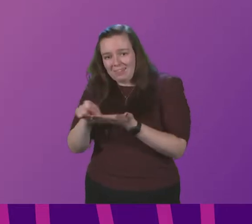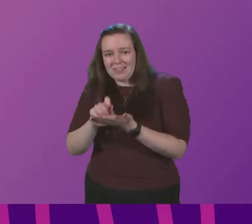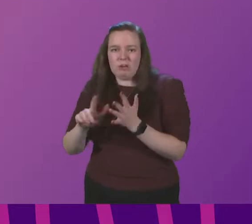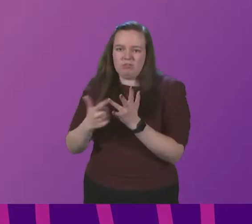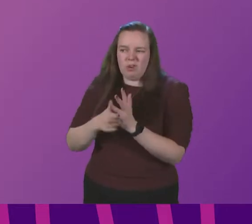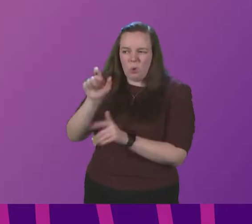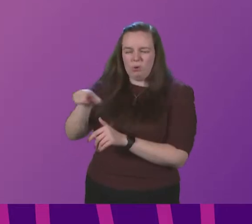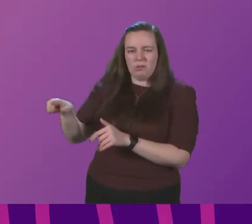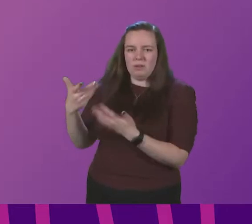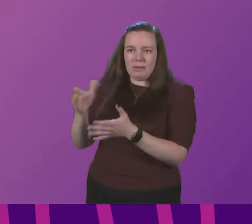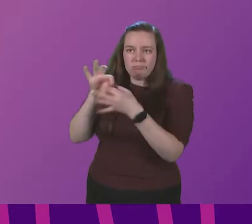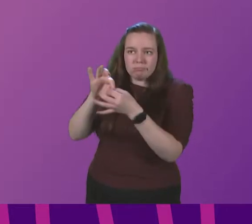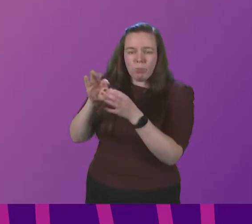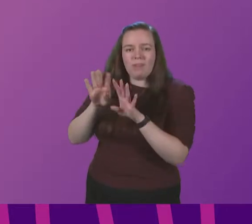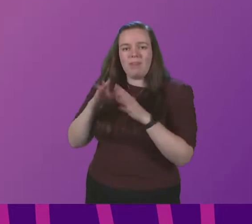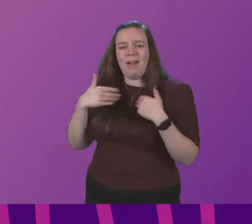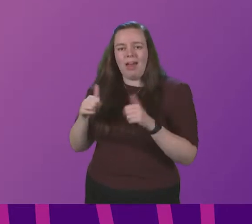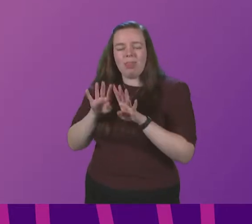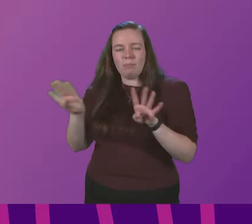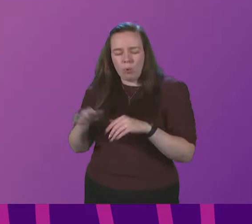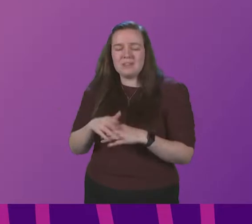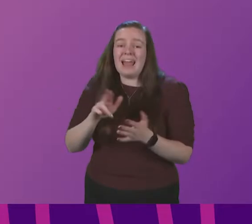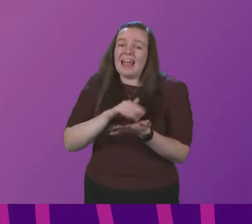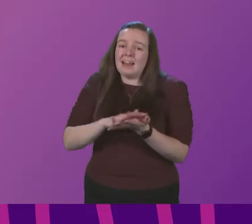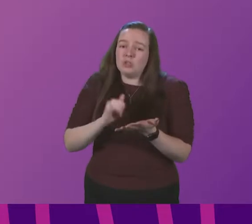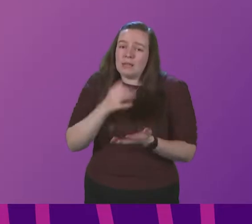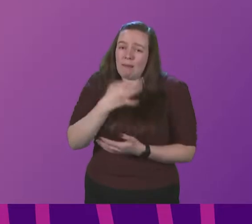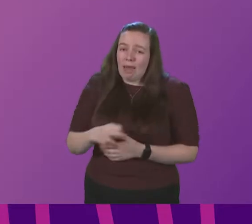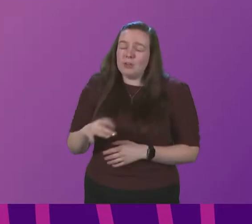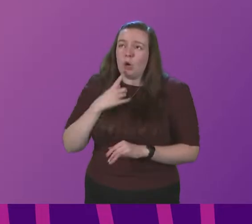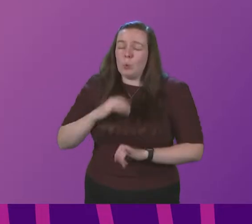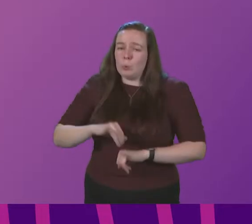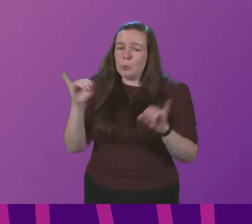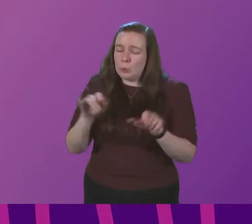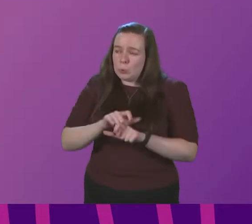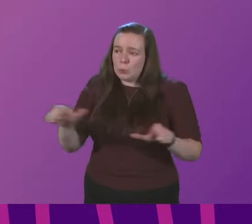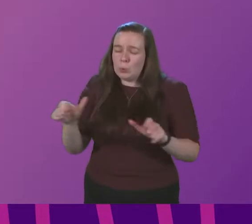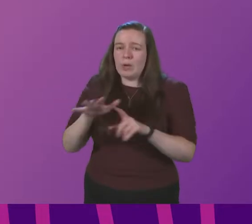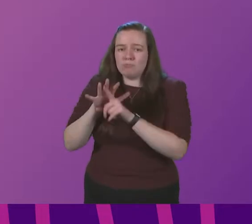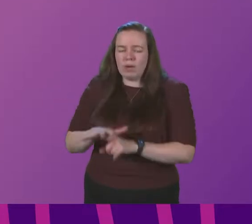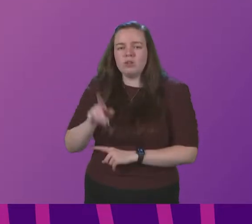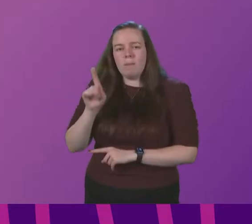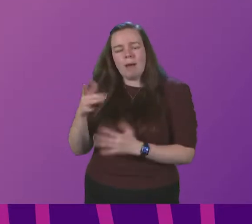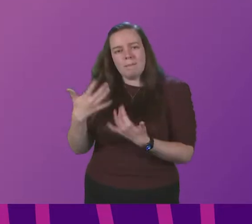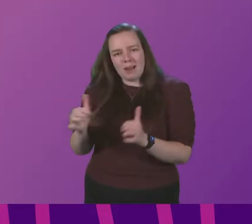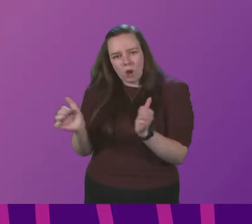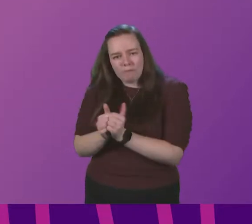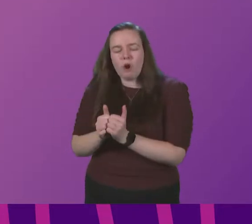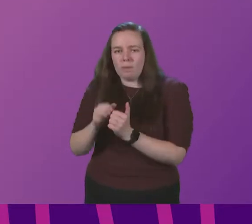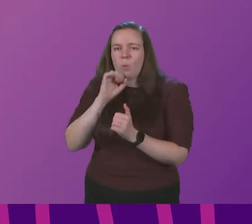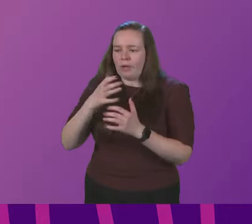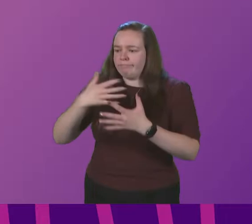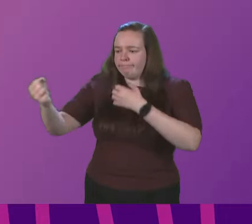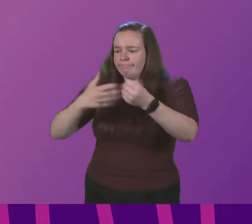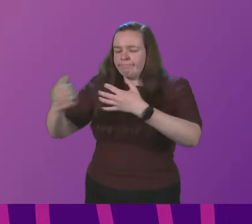have with health boards NHS Lanarkshire is under significant and sustained pressure but have confirmed that they are deploying staff